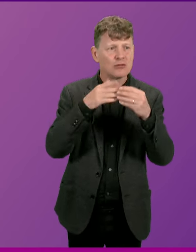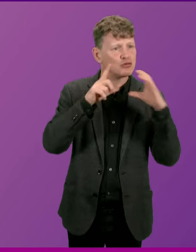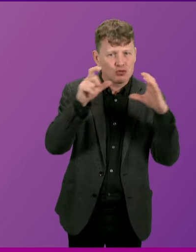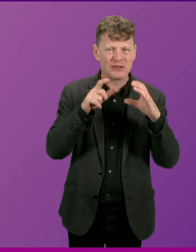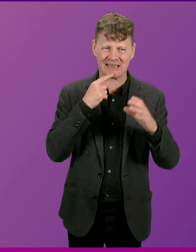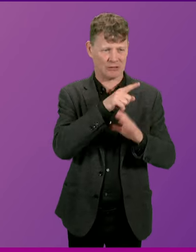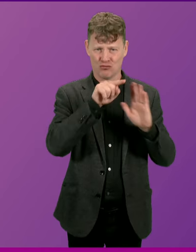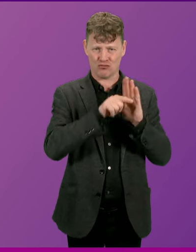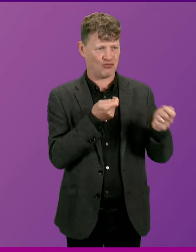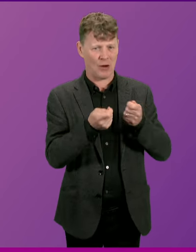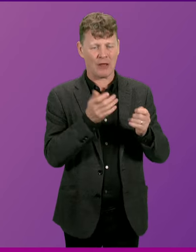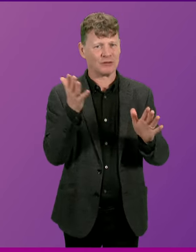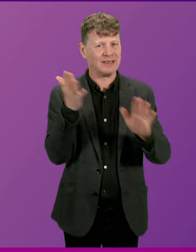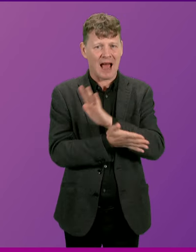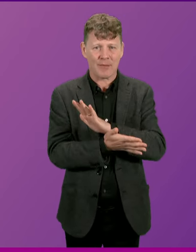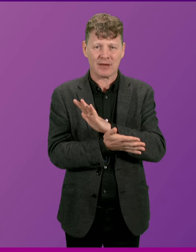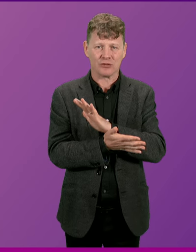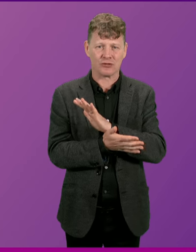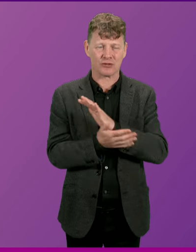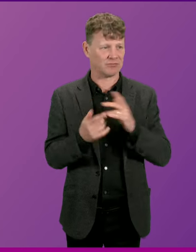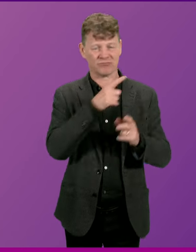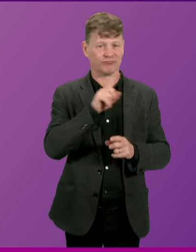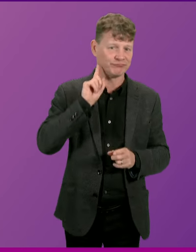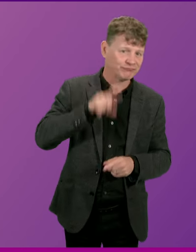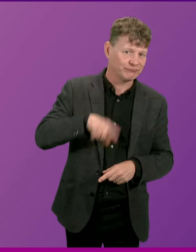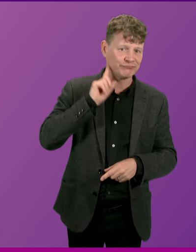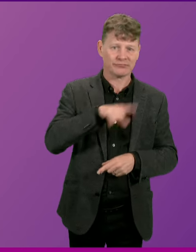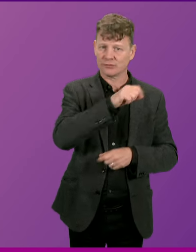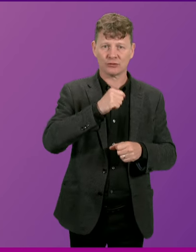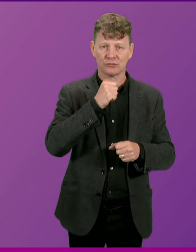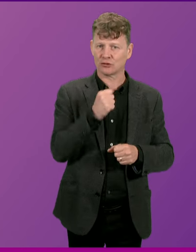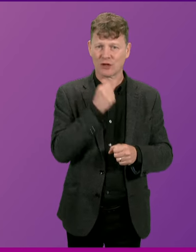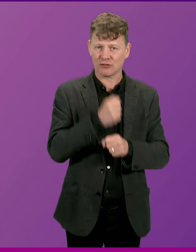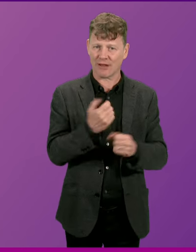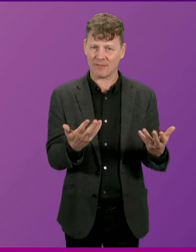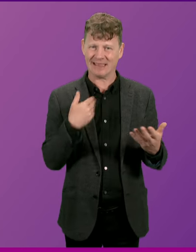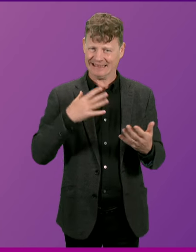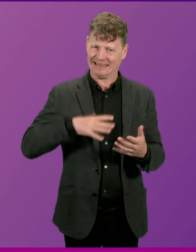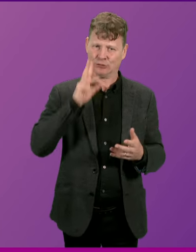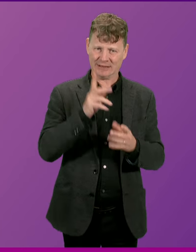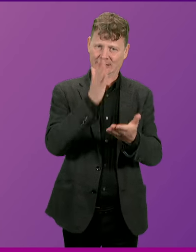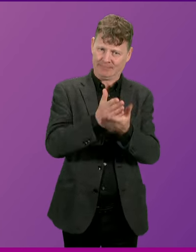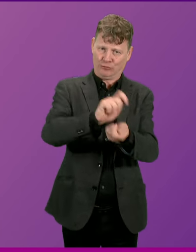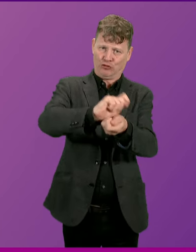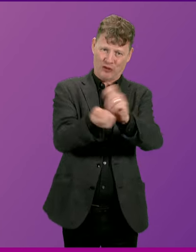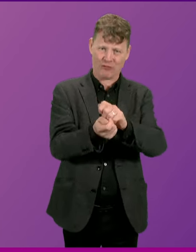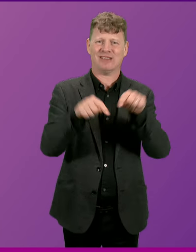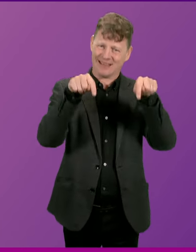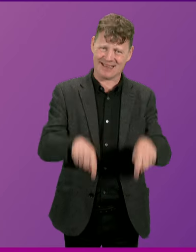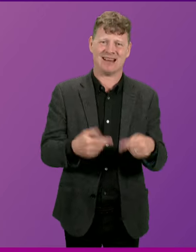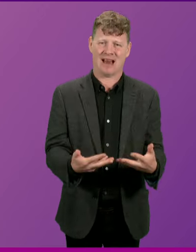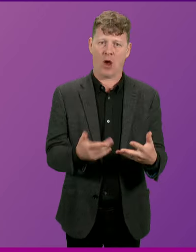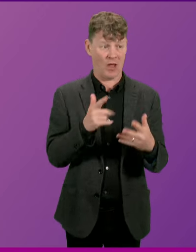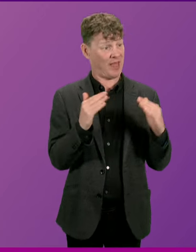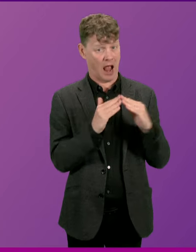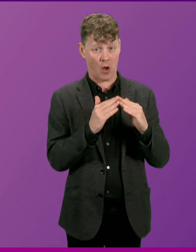regulations, something which seems to be falling on deaf ears within the Scottish Government. We need to see changes and we need to see them now. That is why the Housing